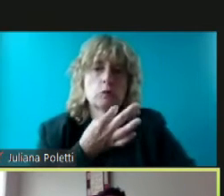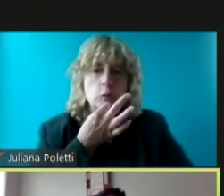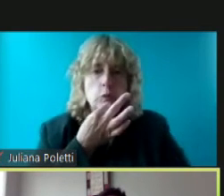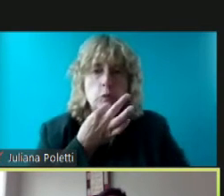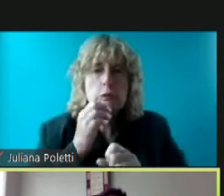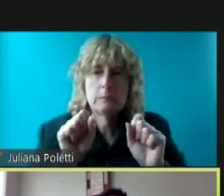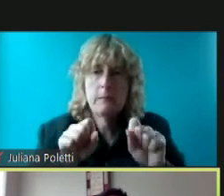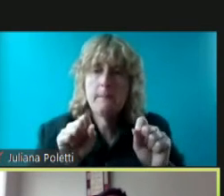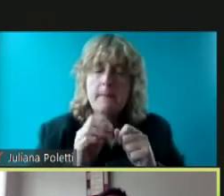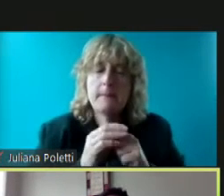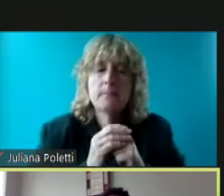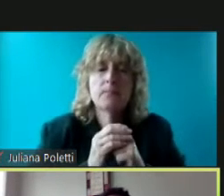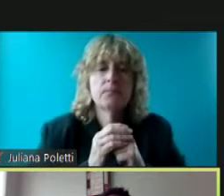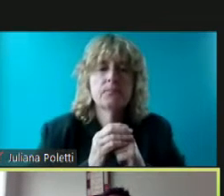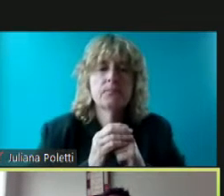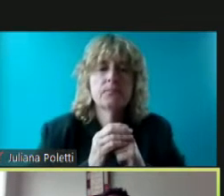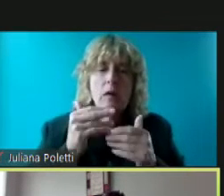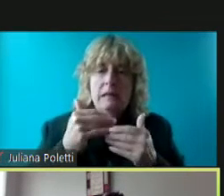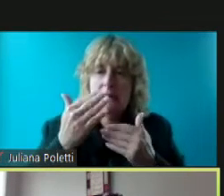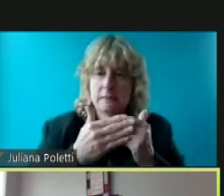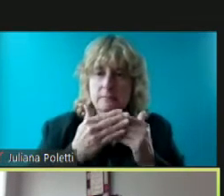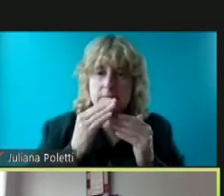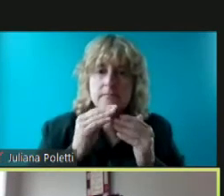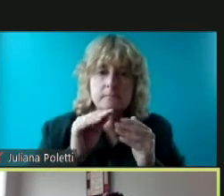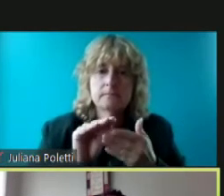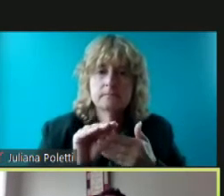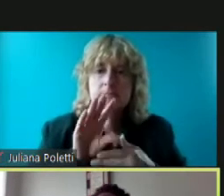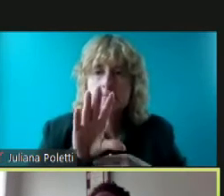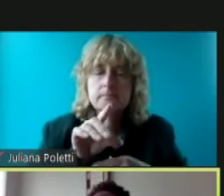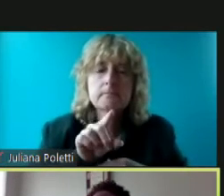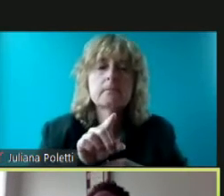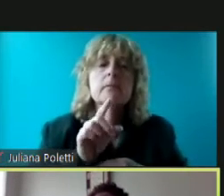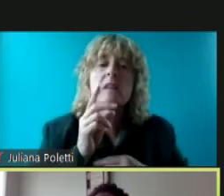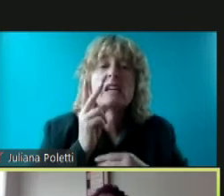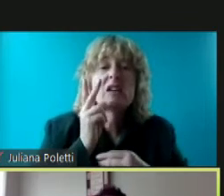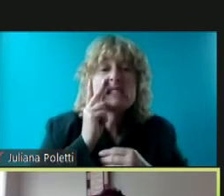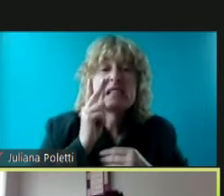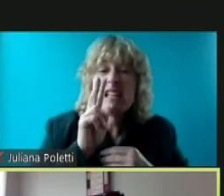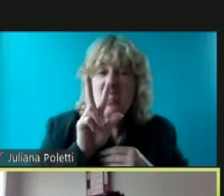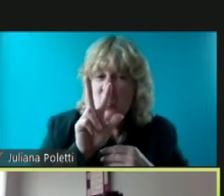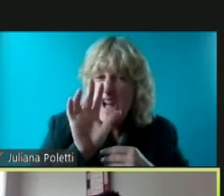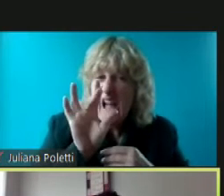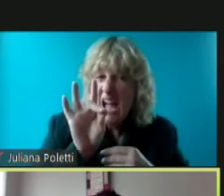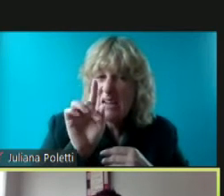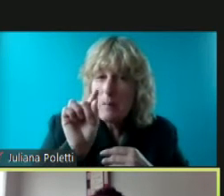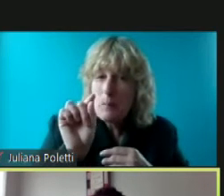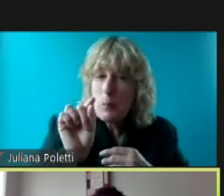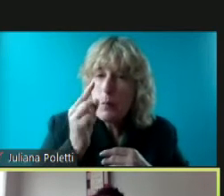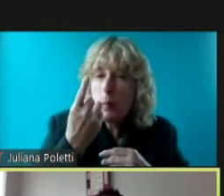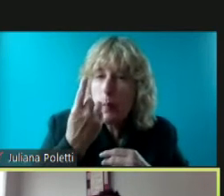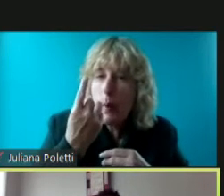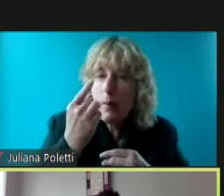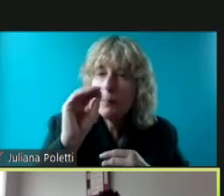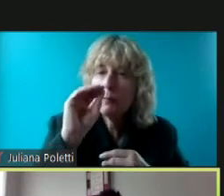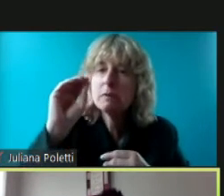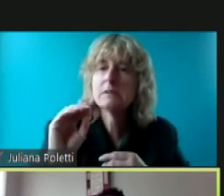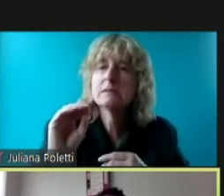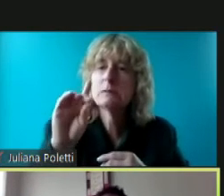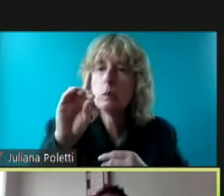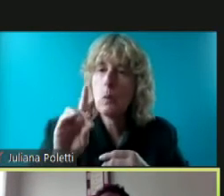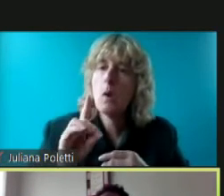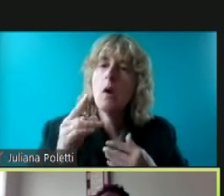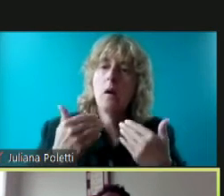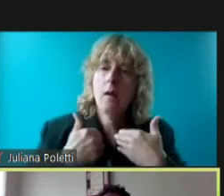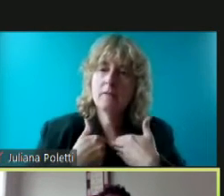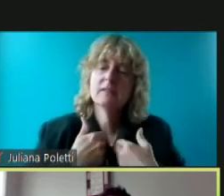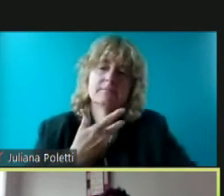slide because we know that right now only 38.1 percent of detroit is vaccinated and that's with